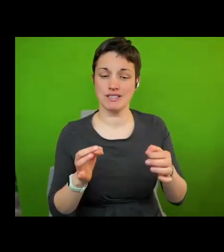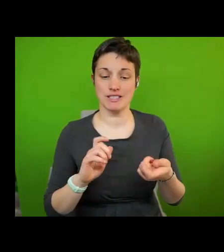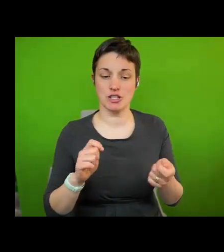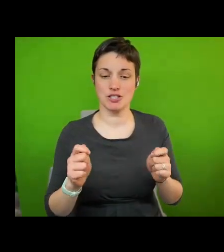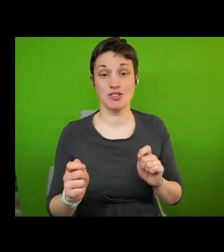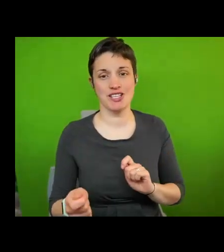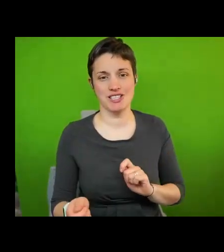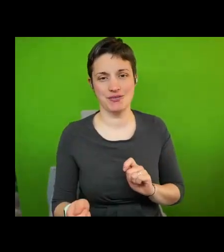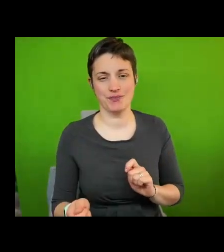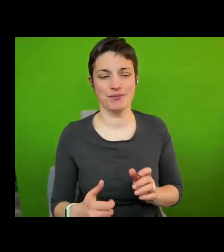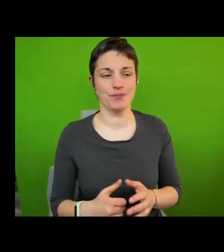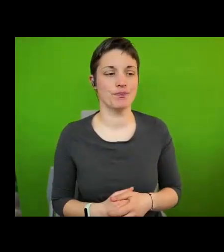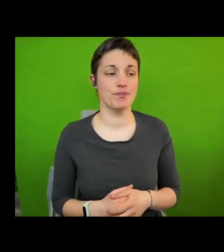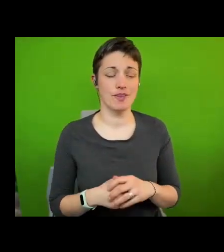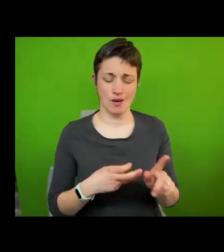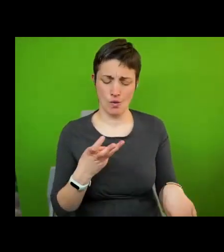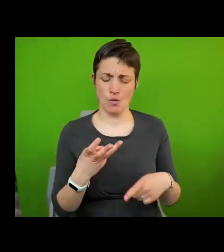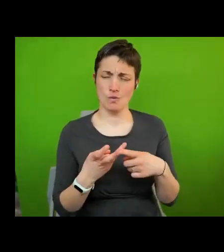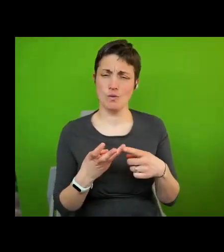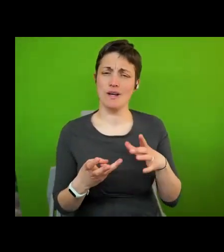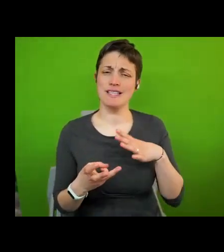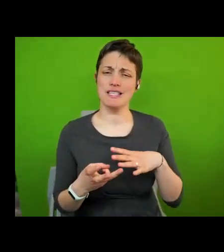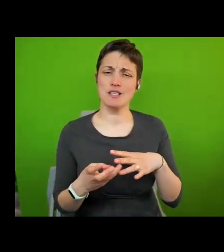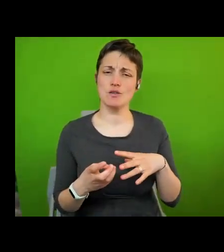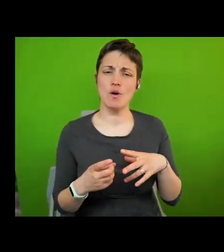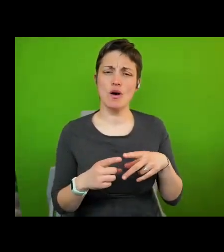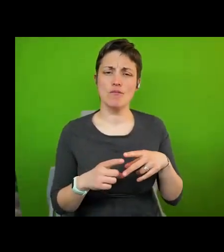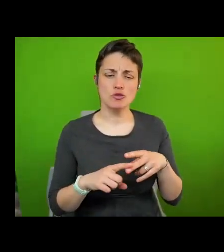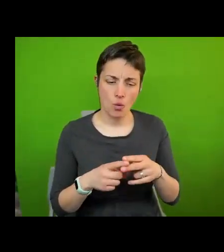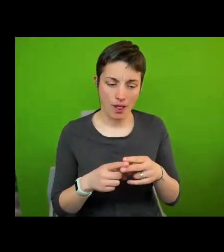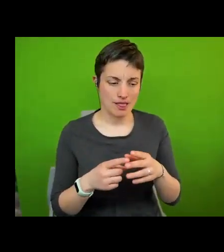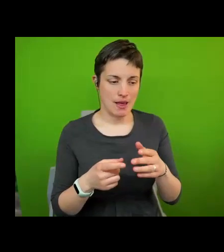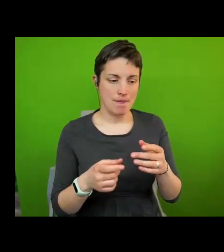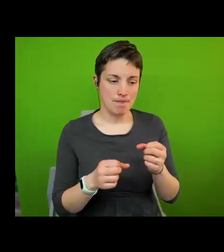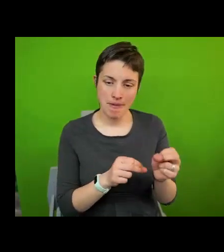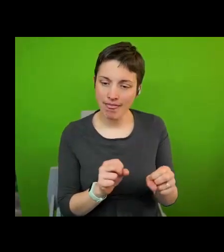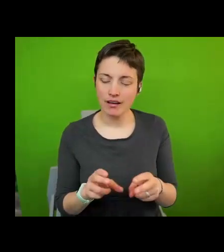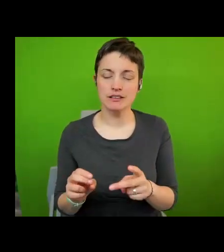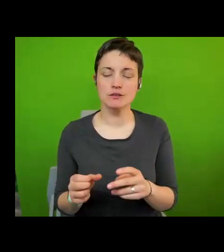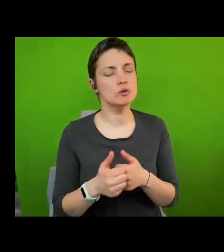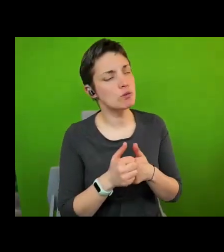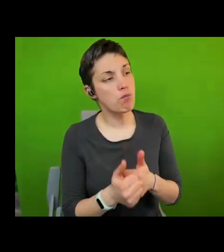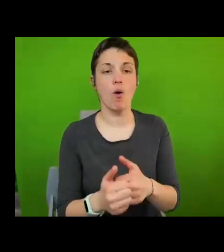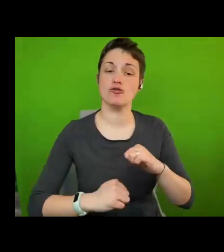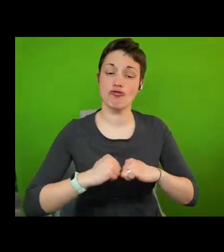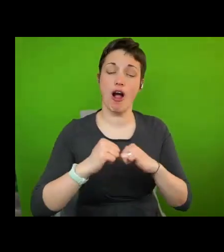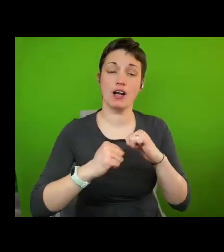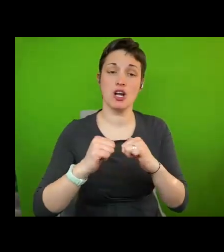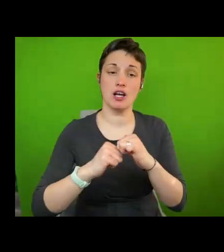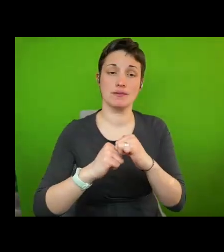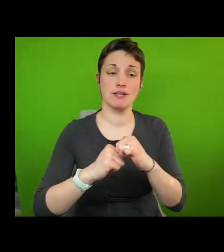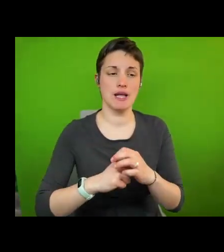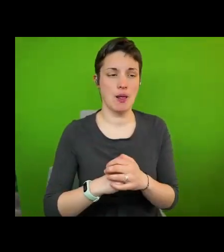and thirdly it needs tools and methods within these structures to support the structures capacity building